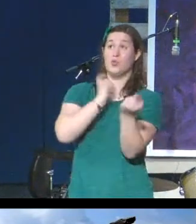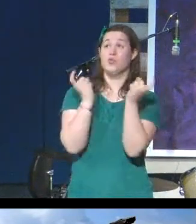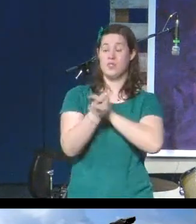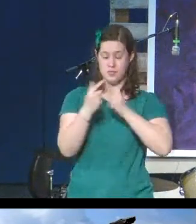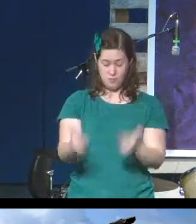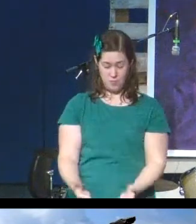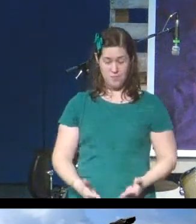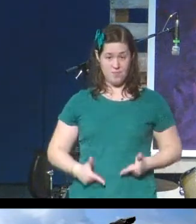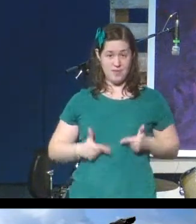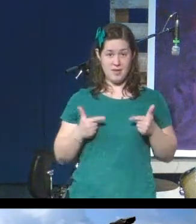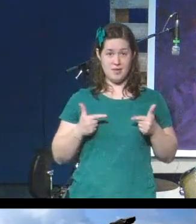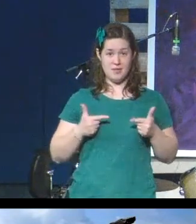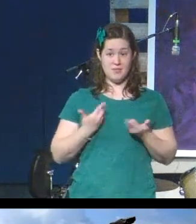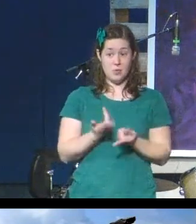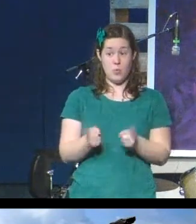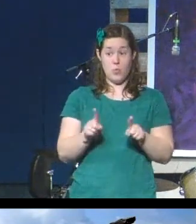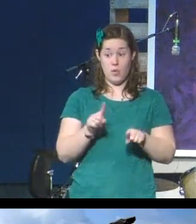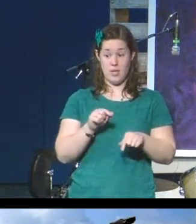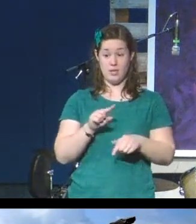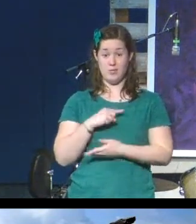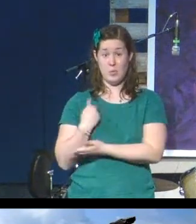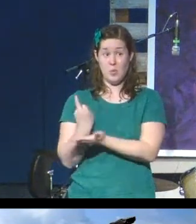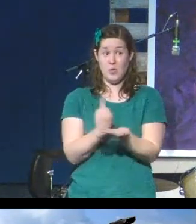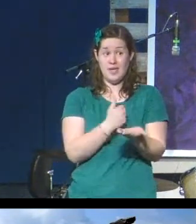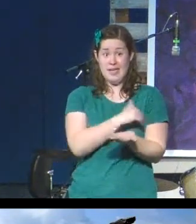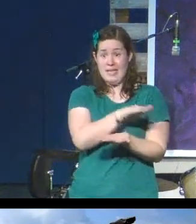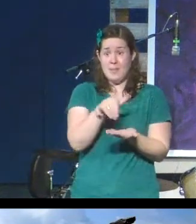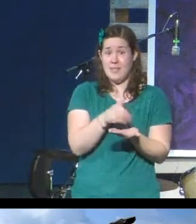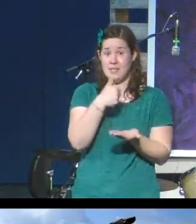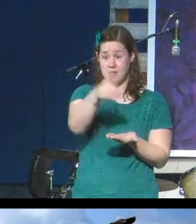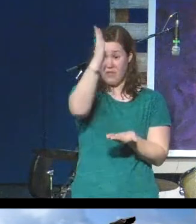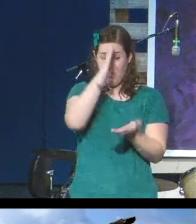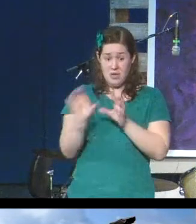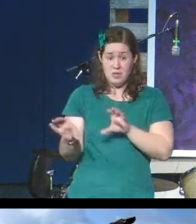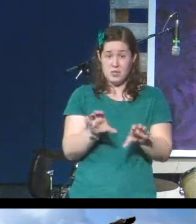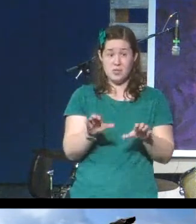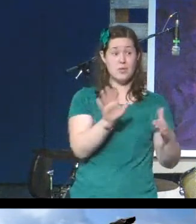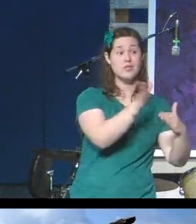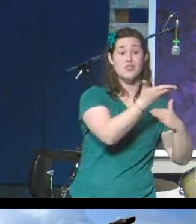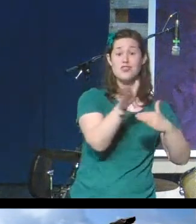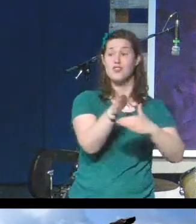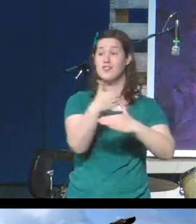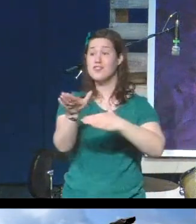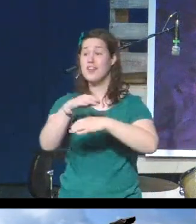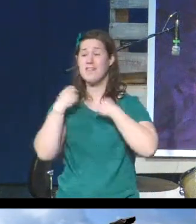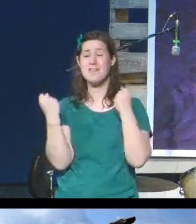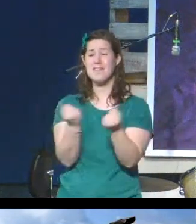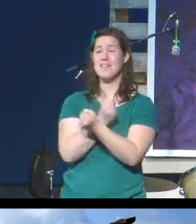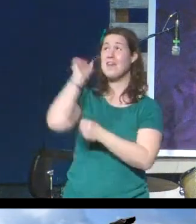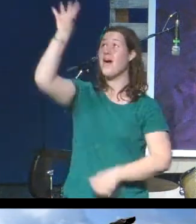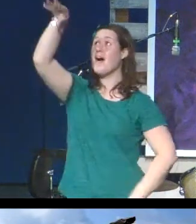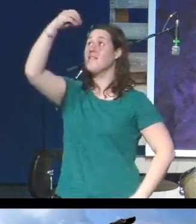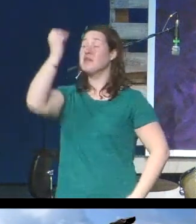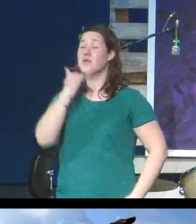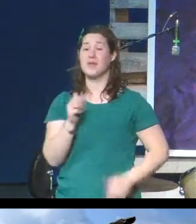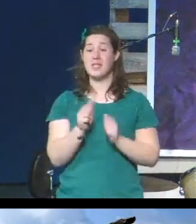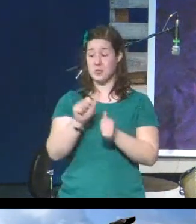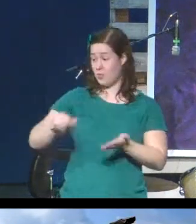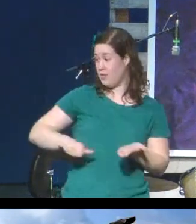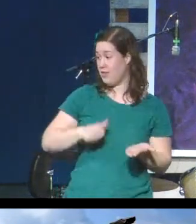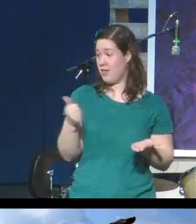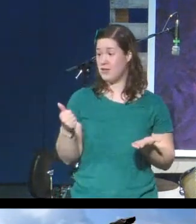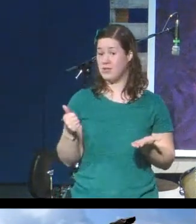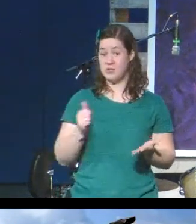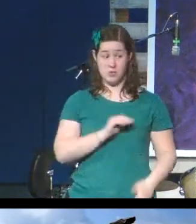when we, in the midst of what it is that God is doing, shares that love and grace with others so that their lives too can be changed.